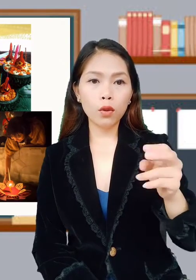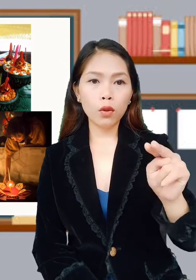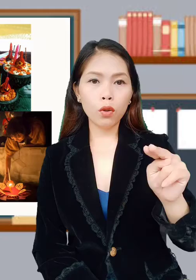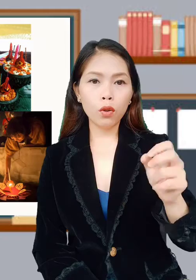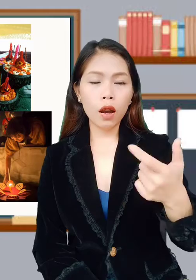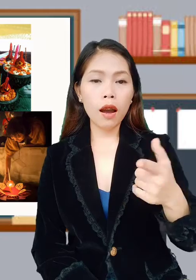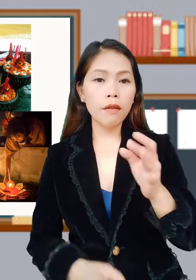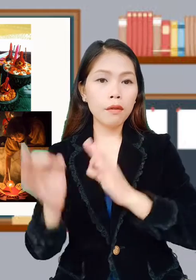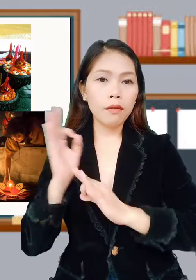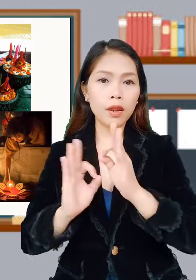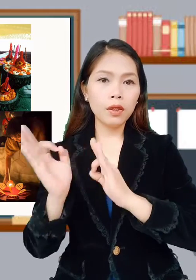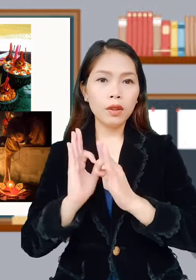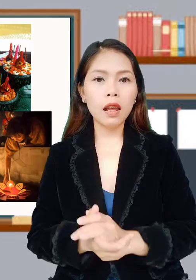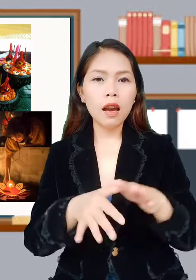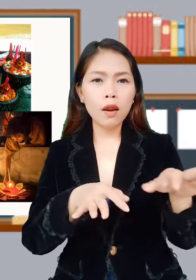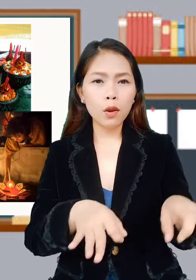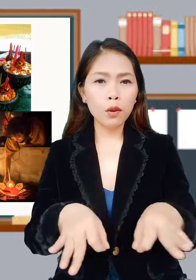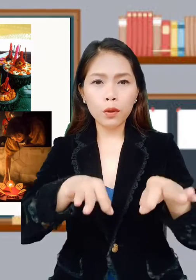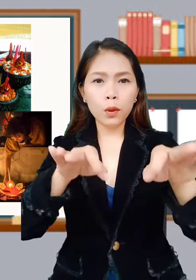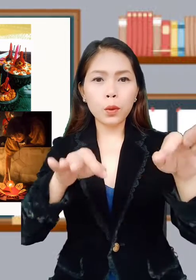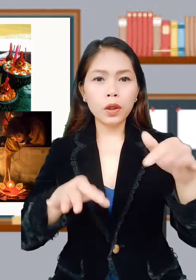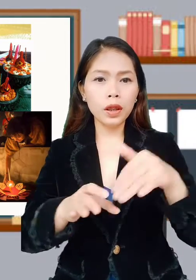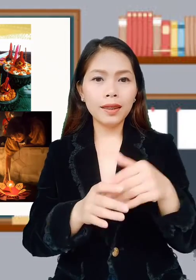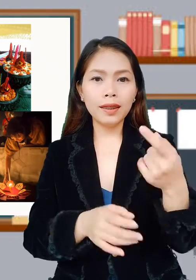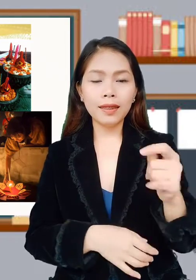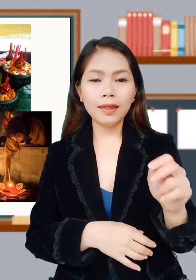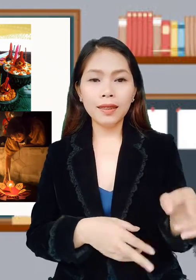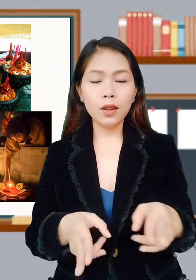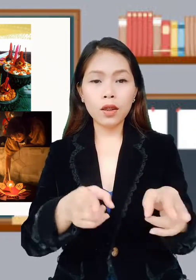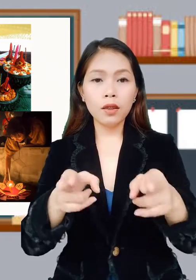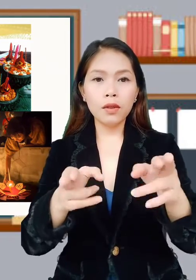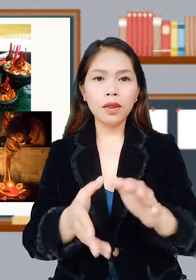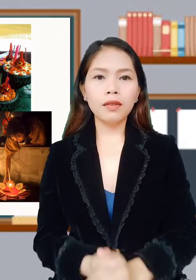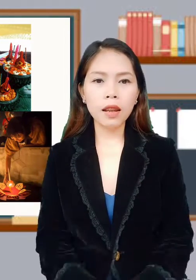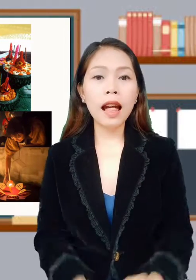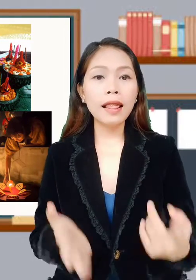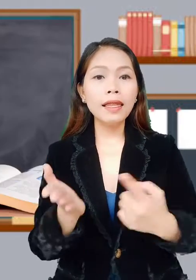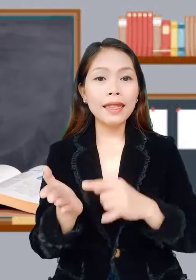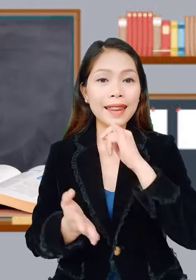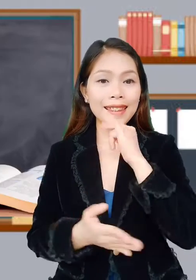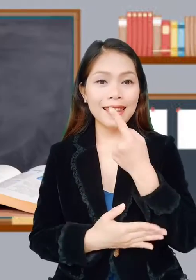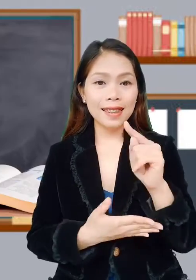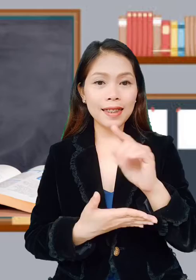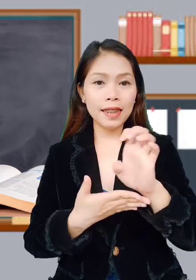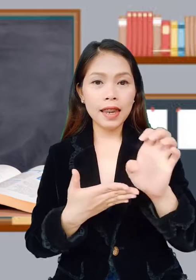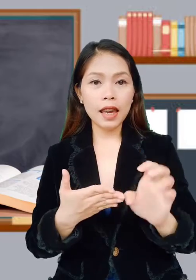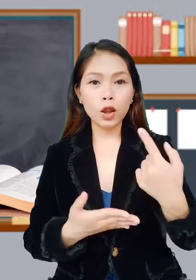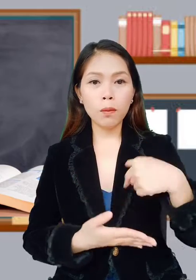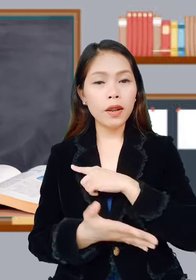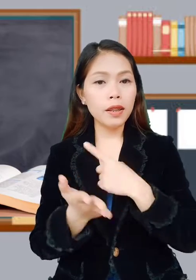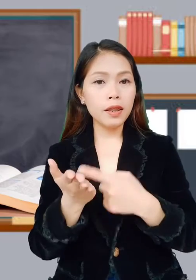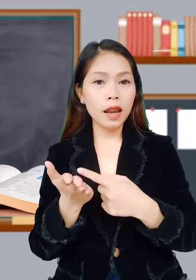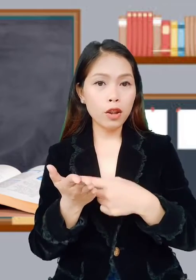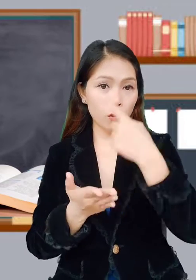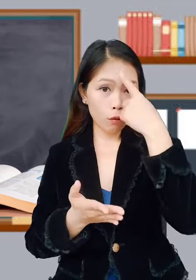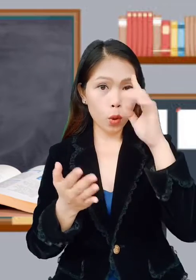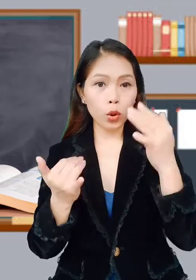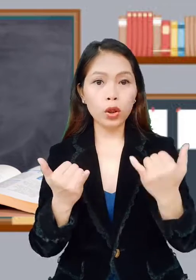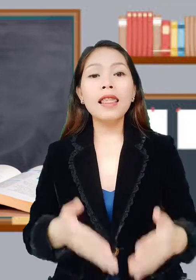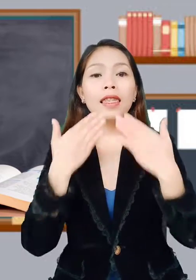festival floating in the river. That is the end of our discussion